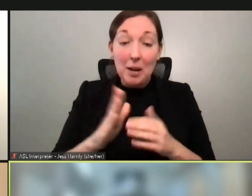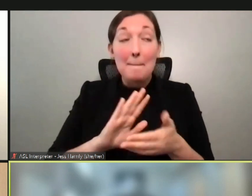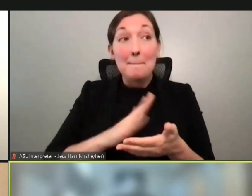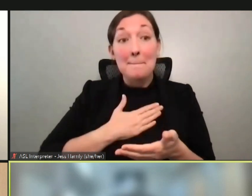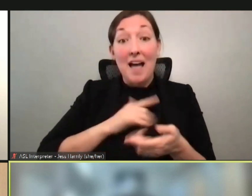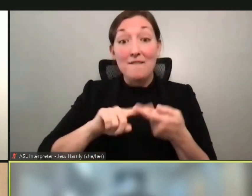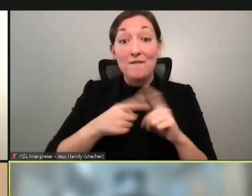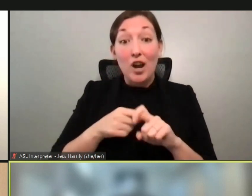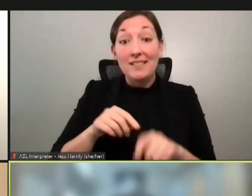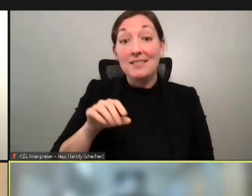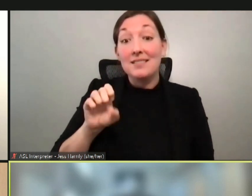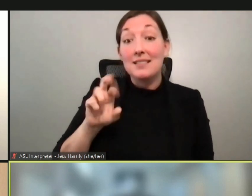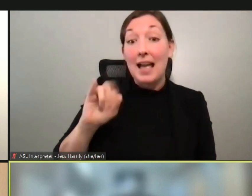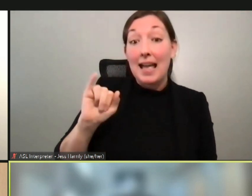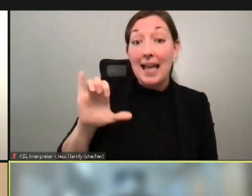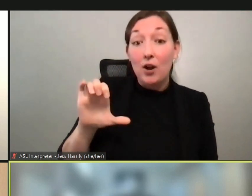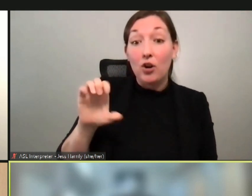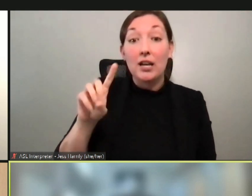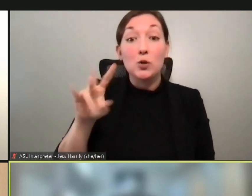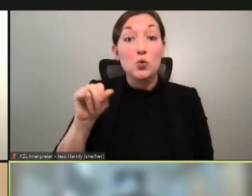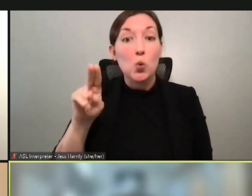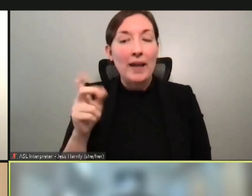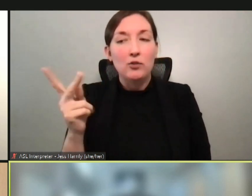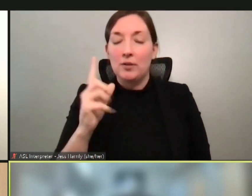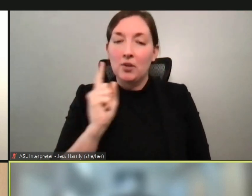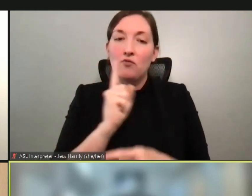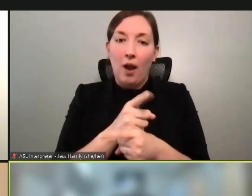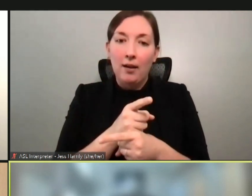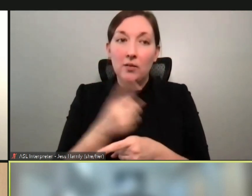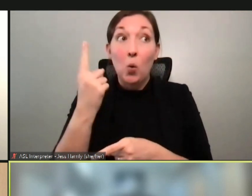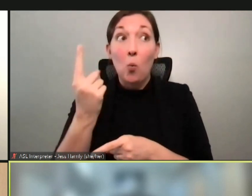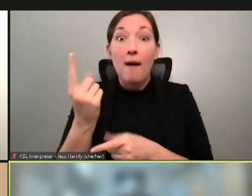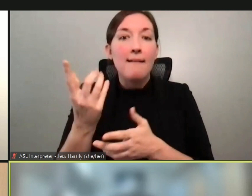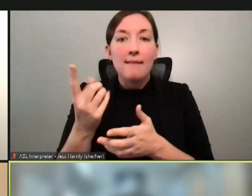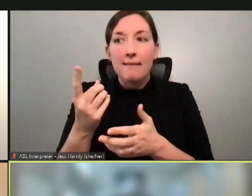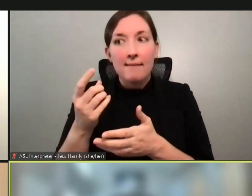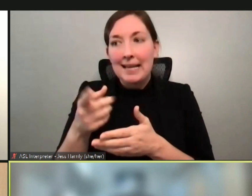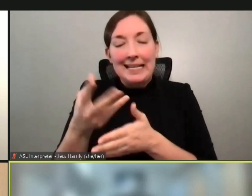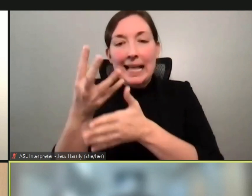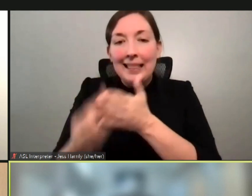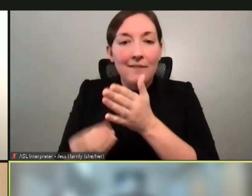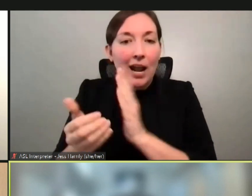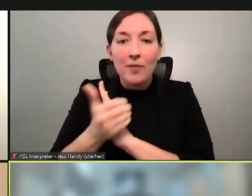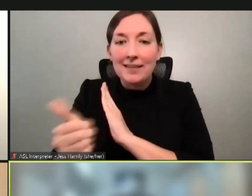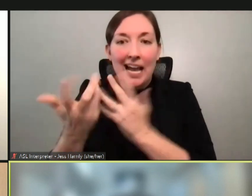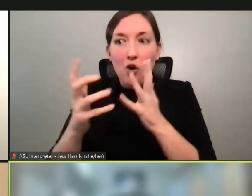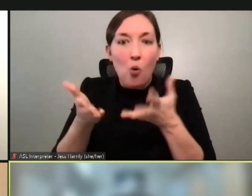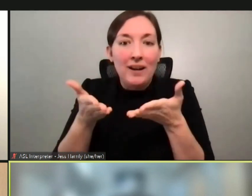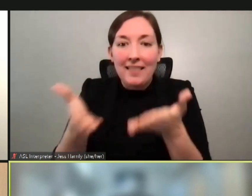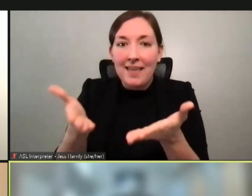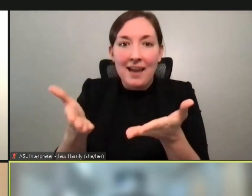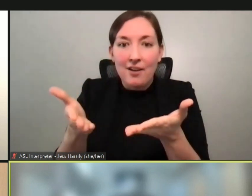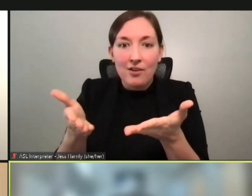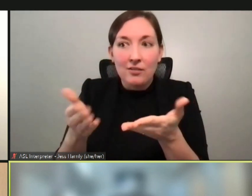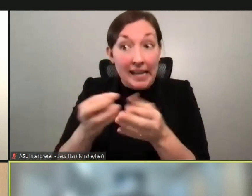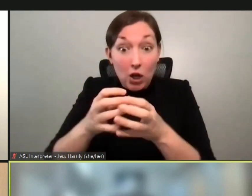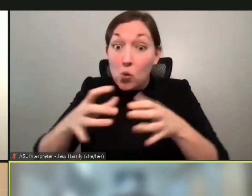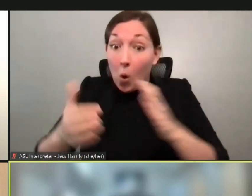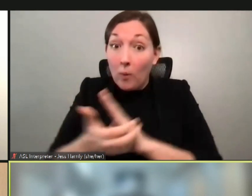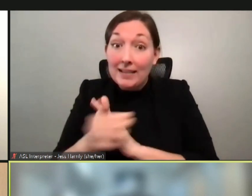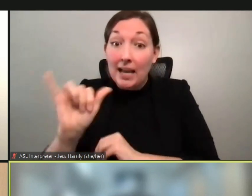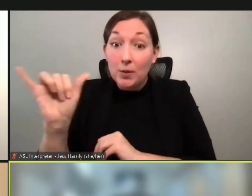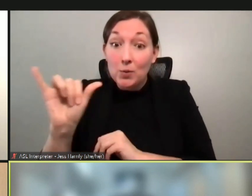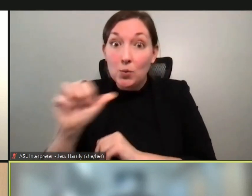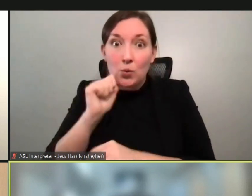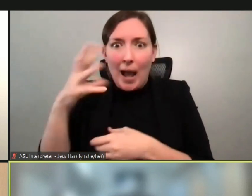Duane are absolutely right. One, one is leaving out the talent that is already there and is growing. And the other